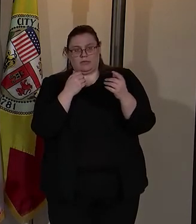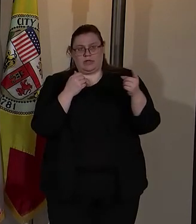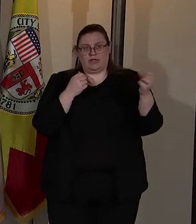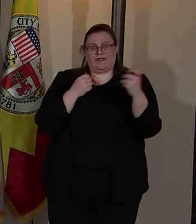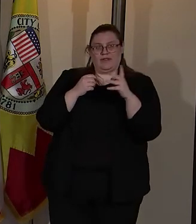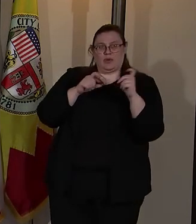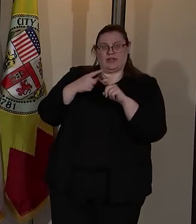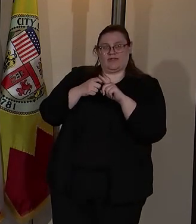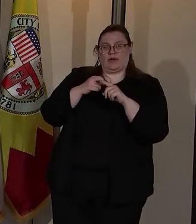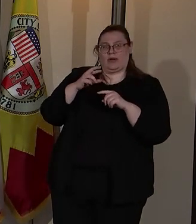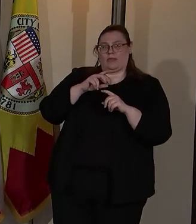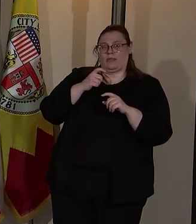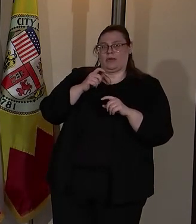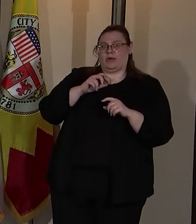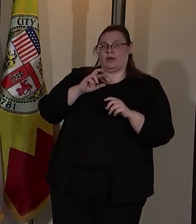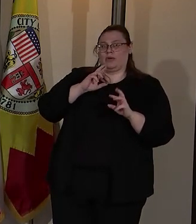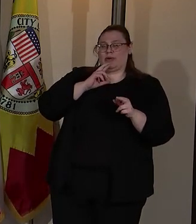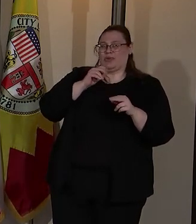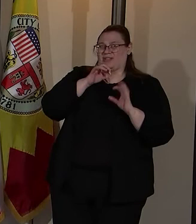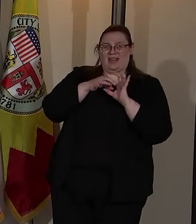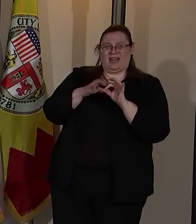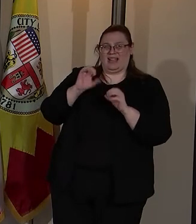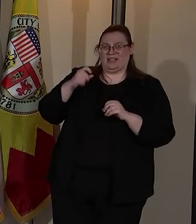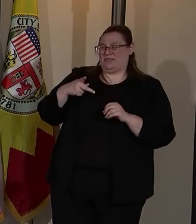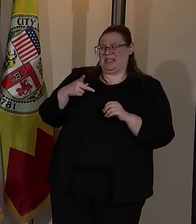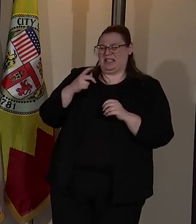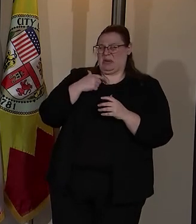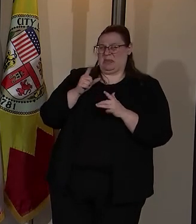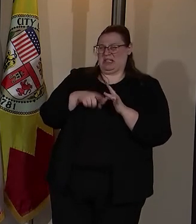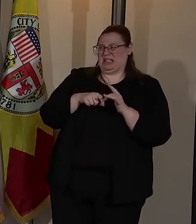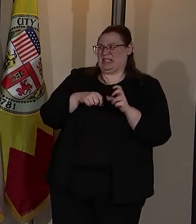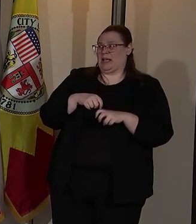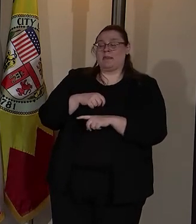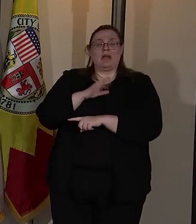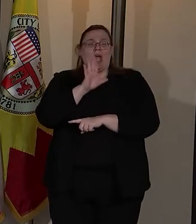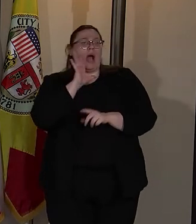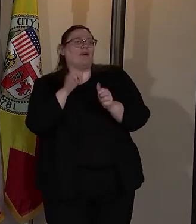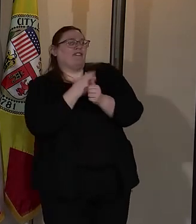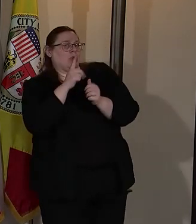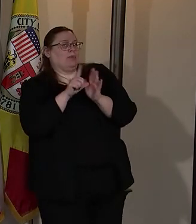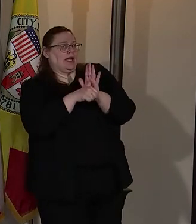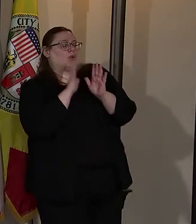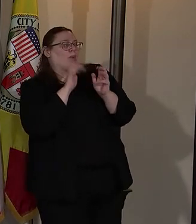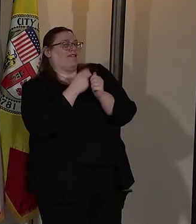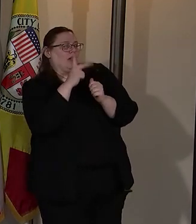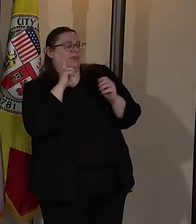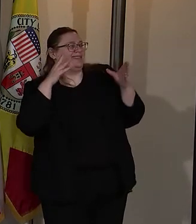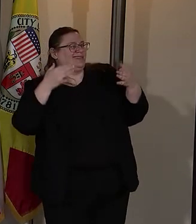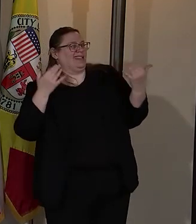reporters that are not related to CSP, so I'm not going to get to those if I just have more. Yeah.